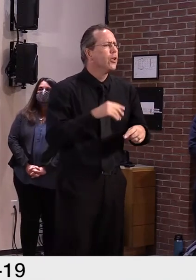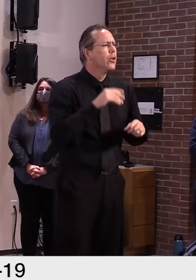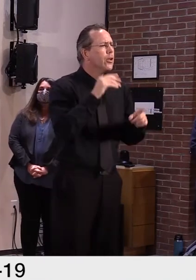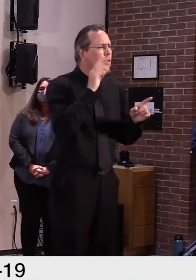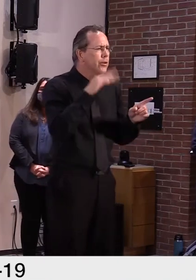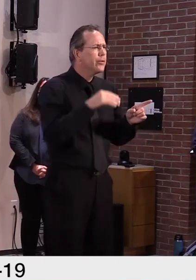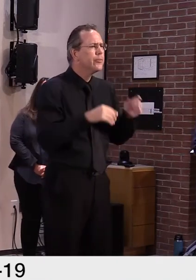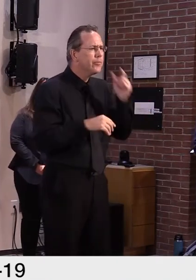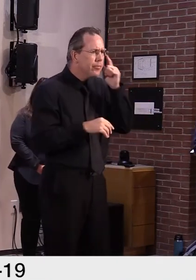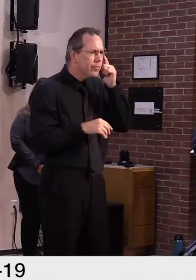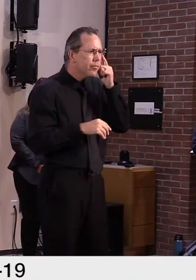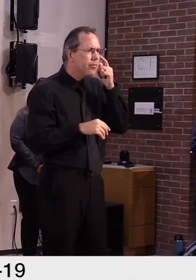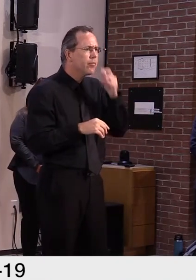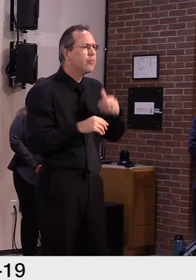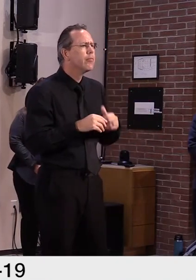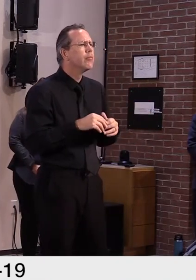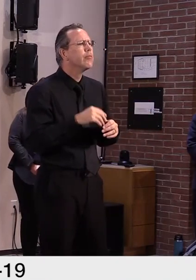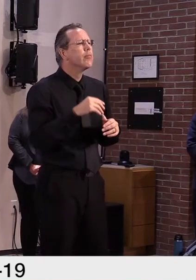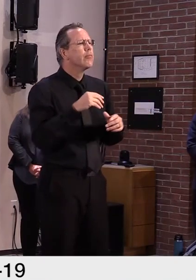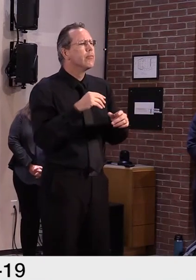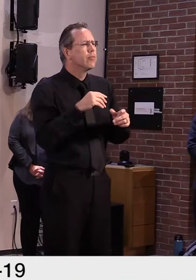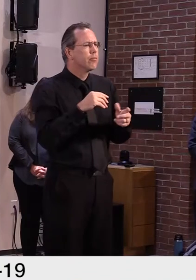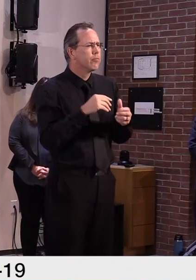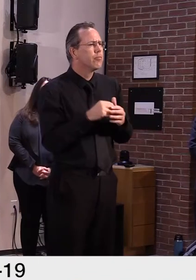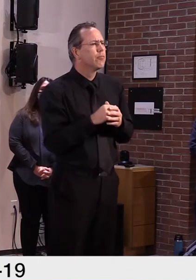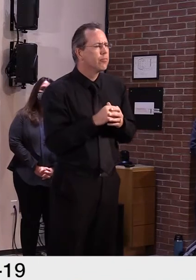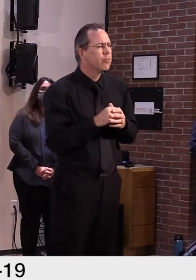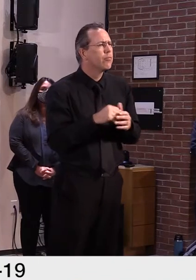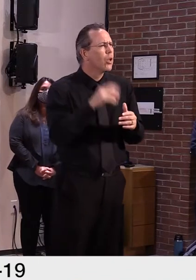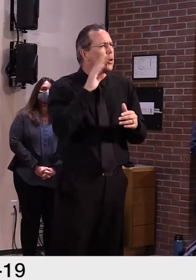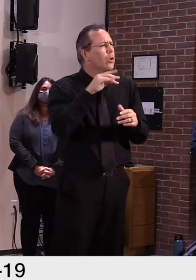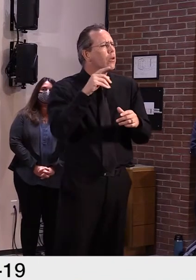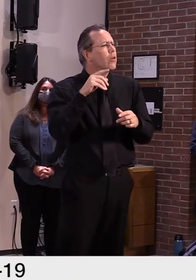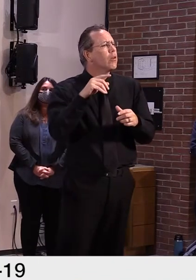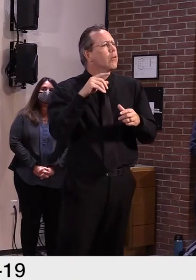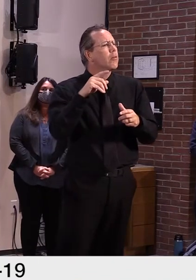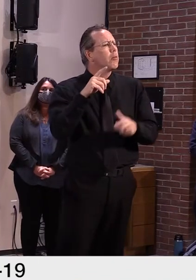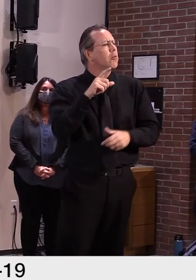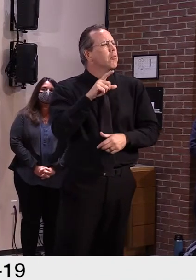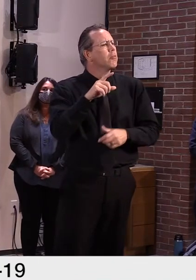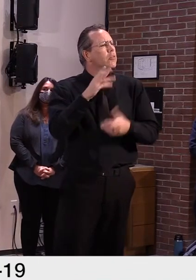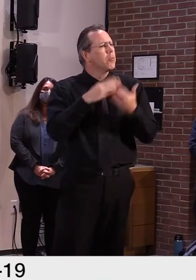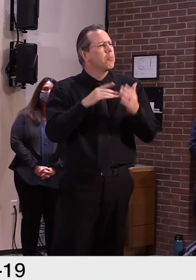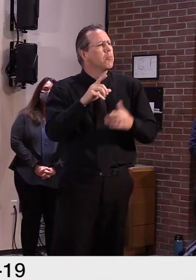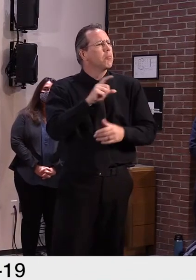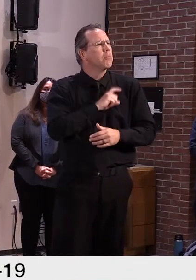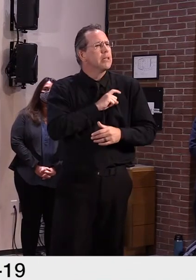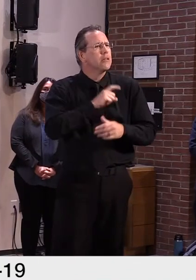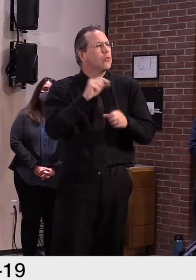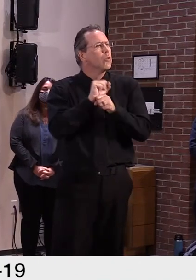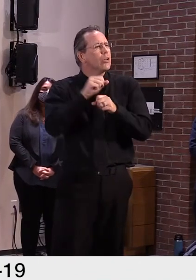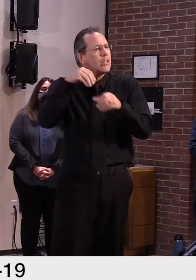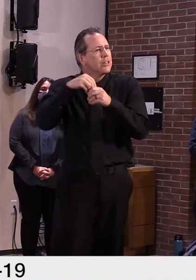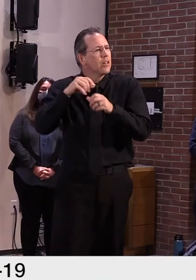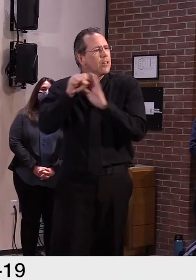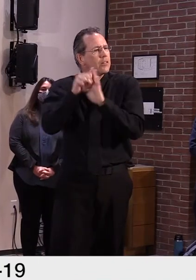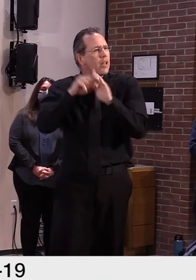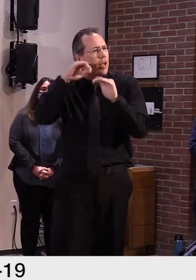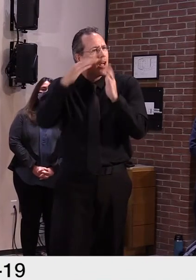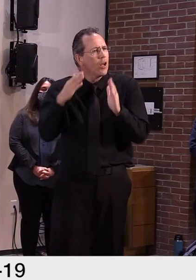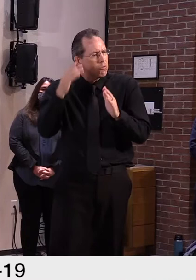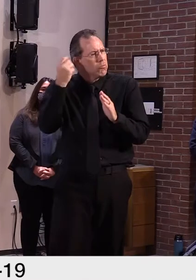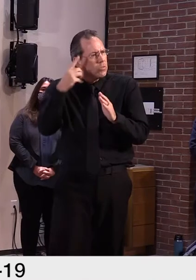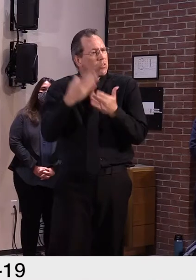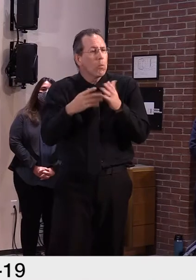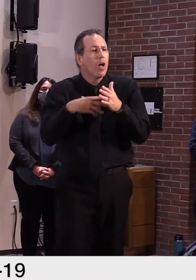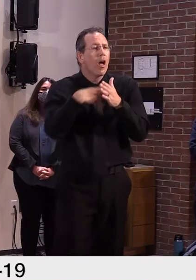ability to way the budget works? Well, the Capitol Police are sworn officers as well. And